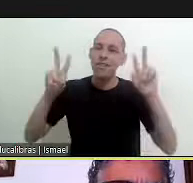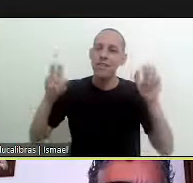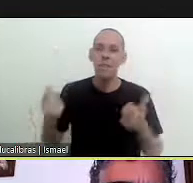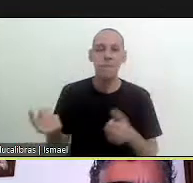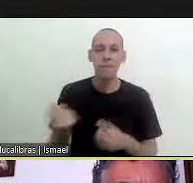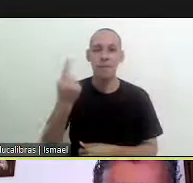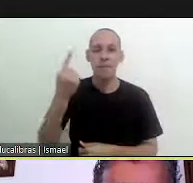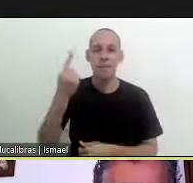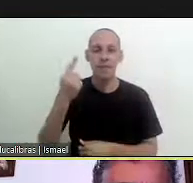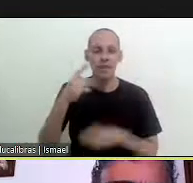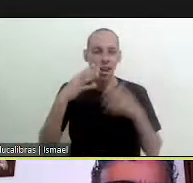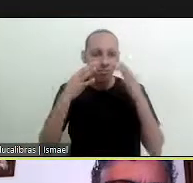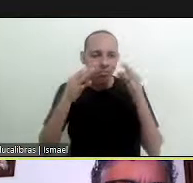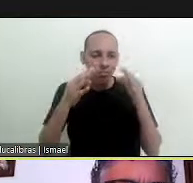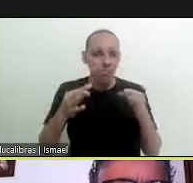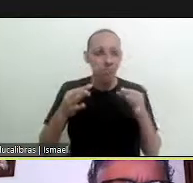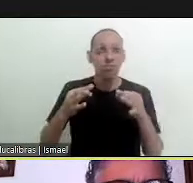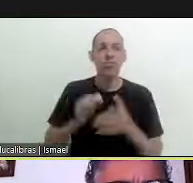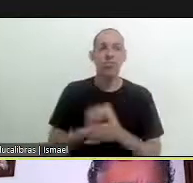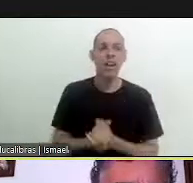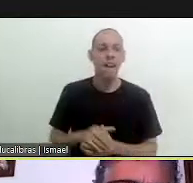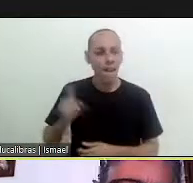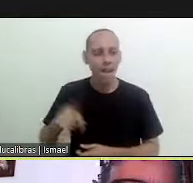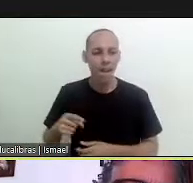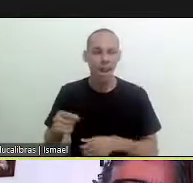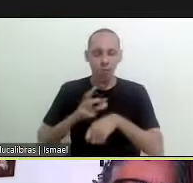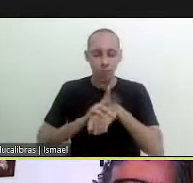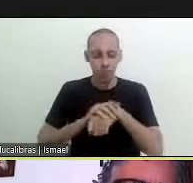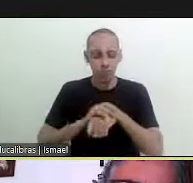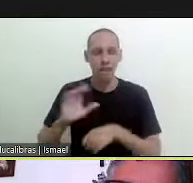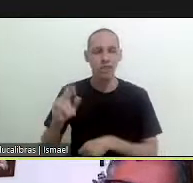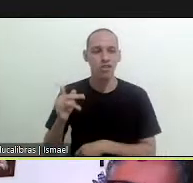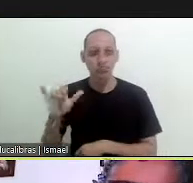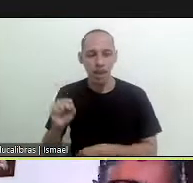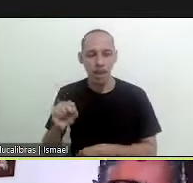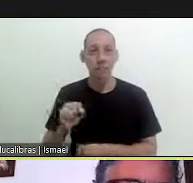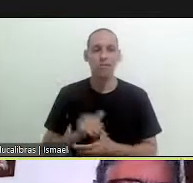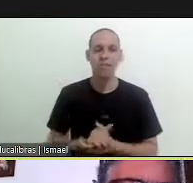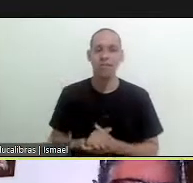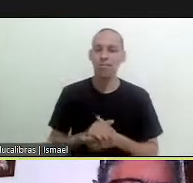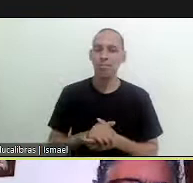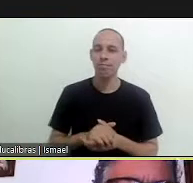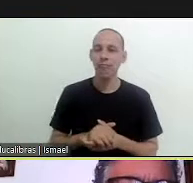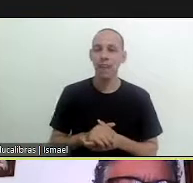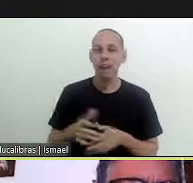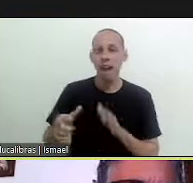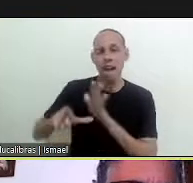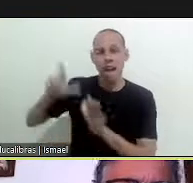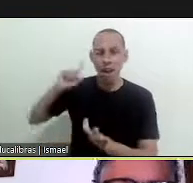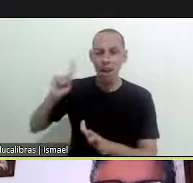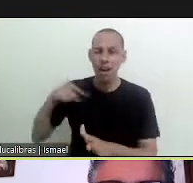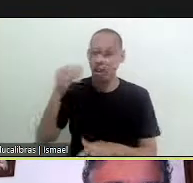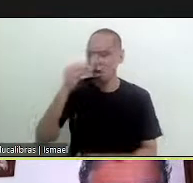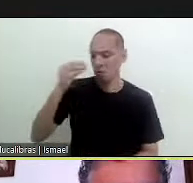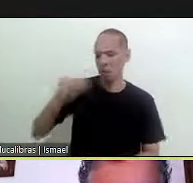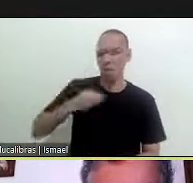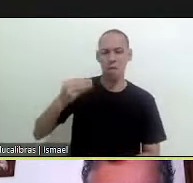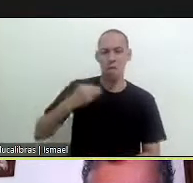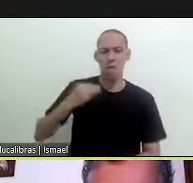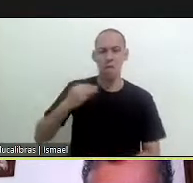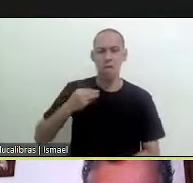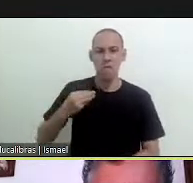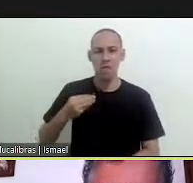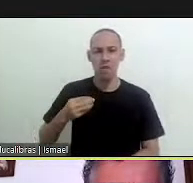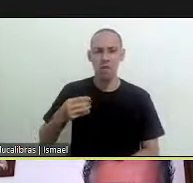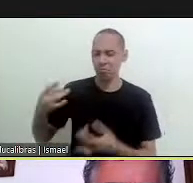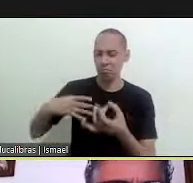disease so let's remember this first motto which is let's make the chagas disease visible before this we were ignored